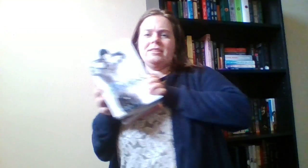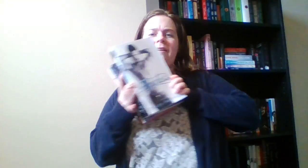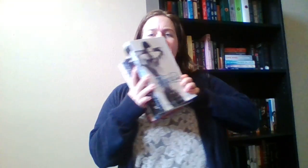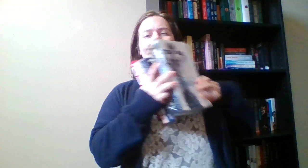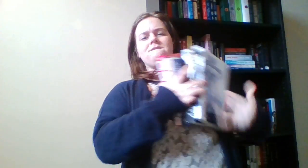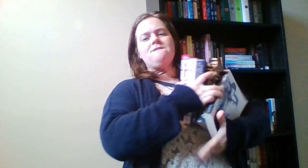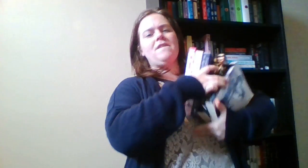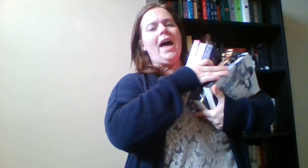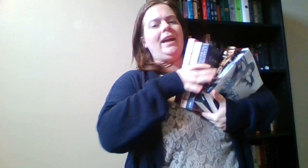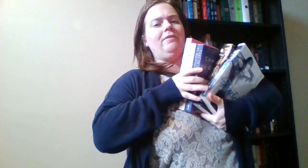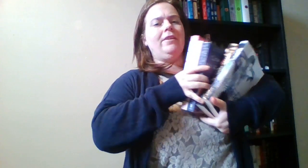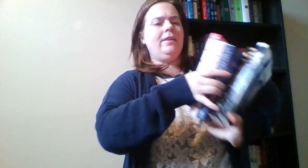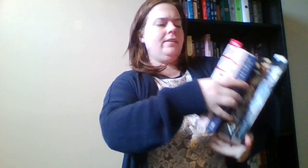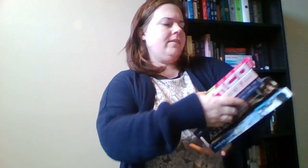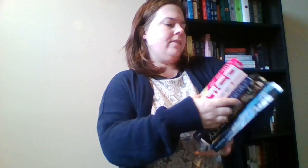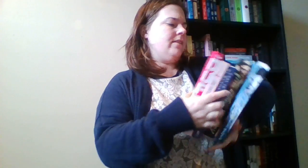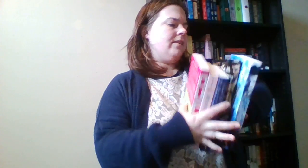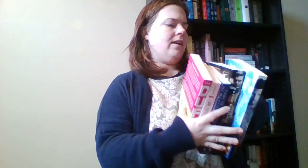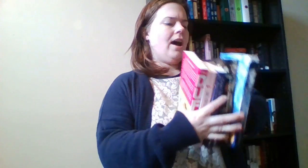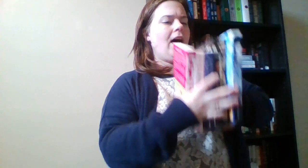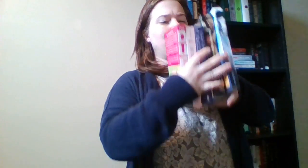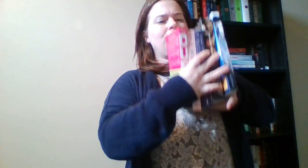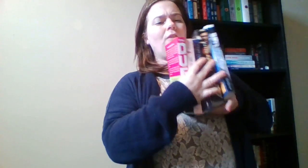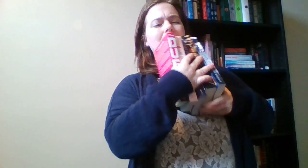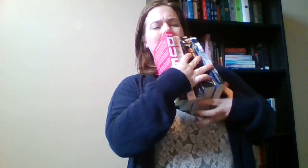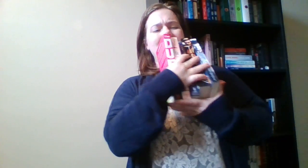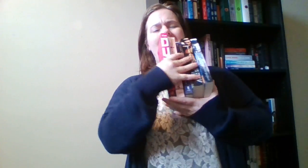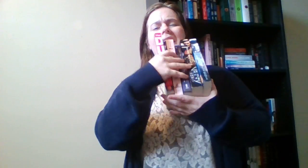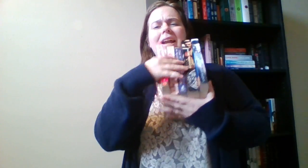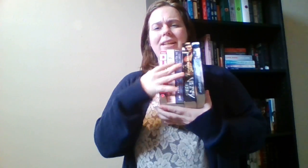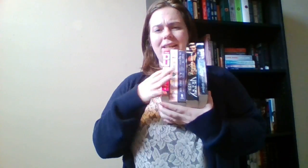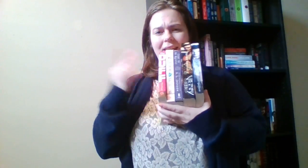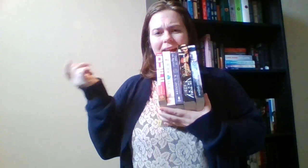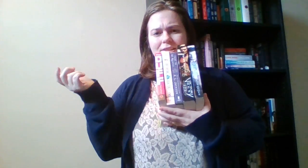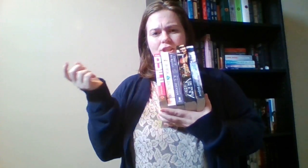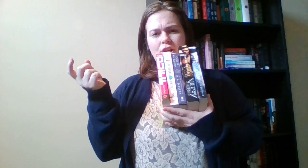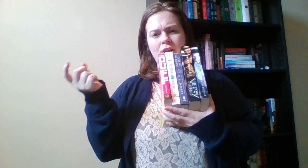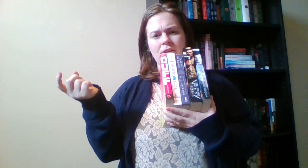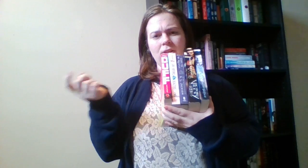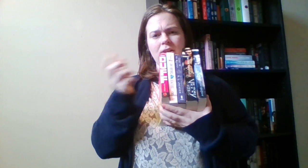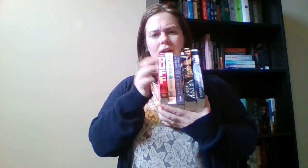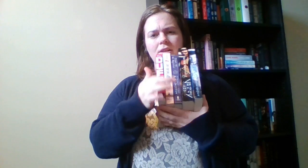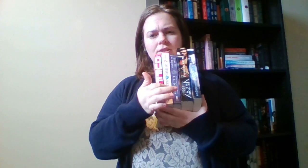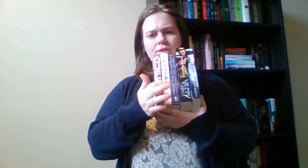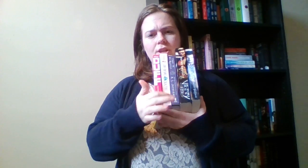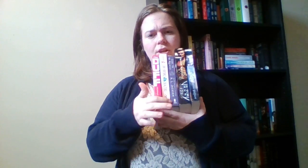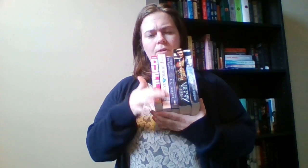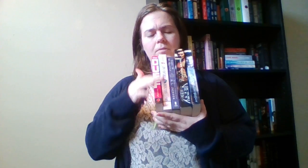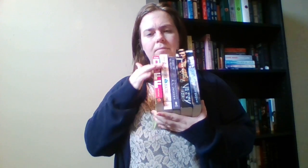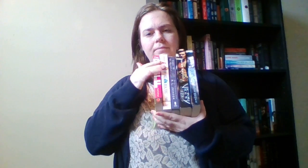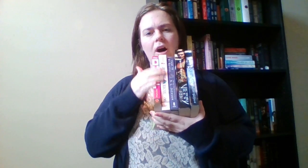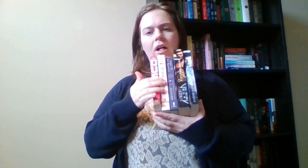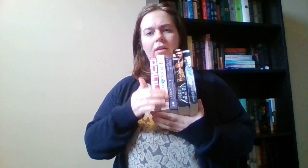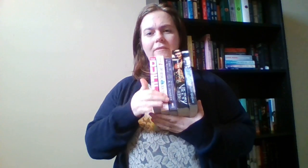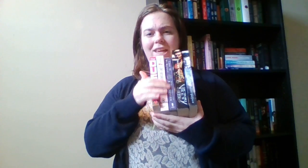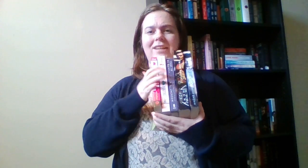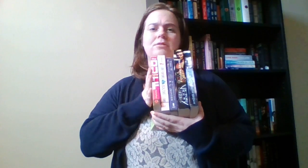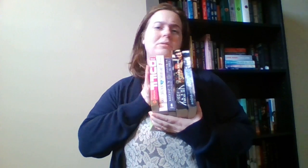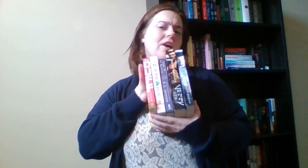five. So I may not get to all of these, which